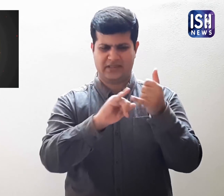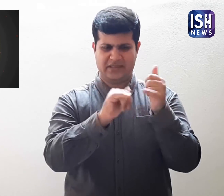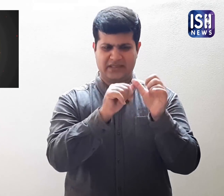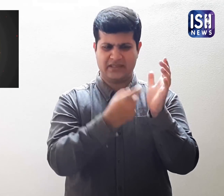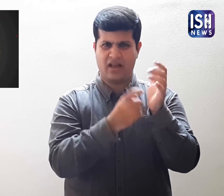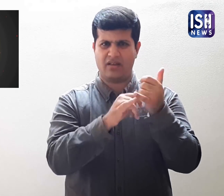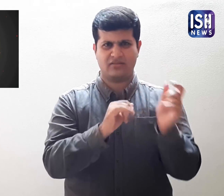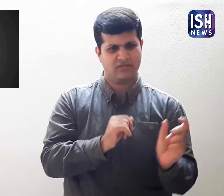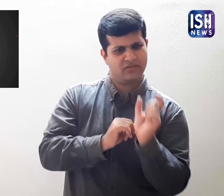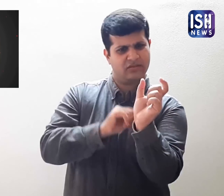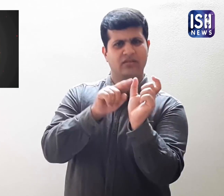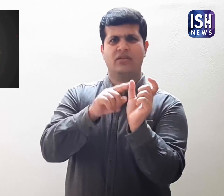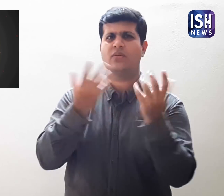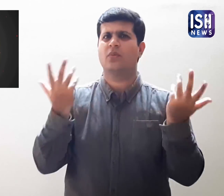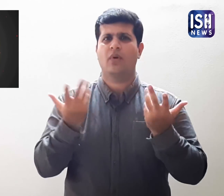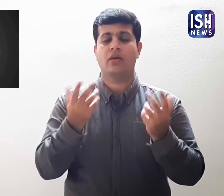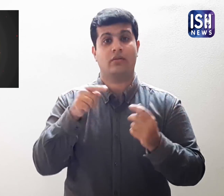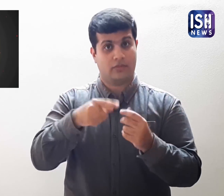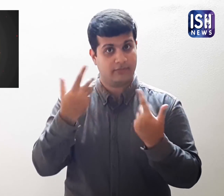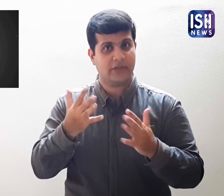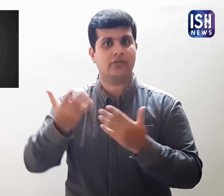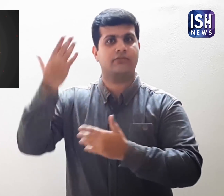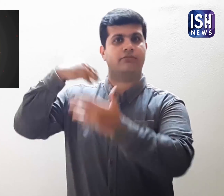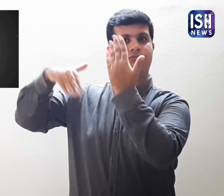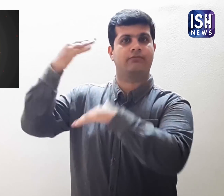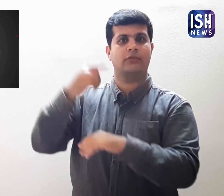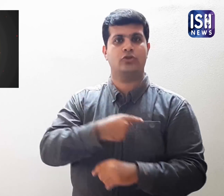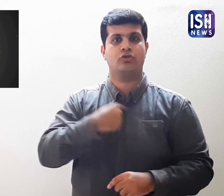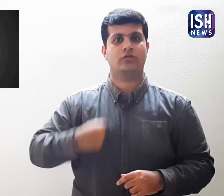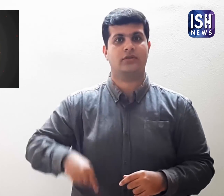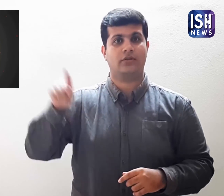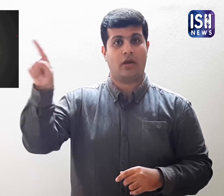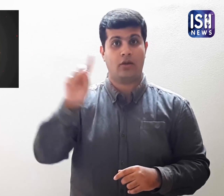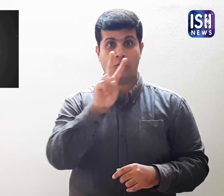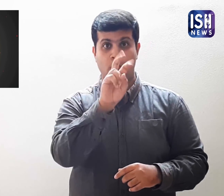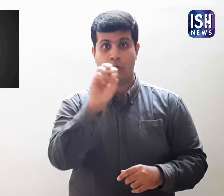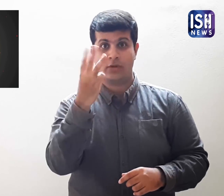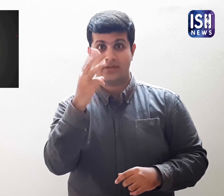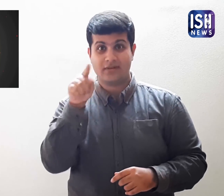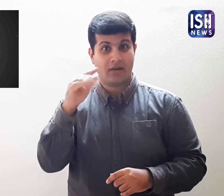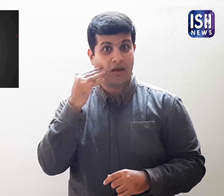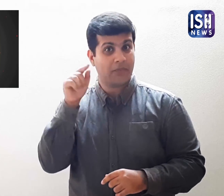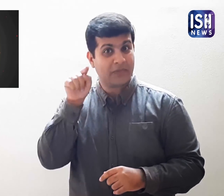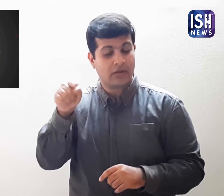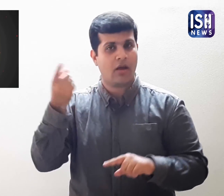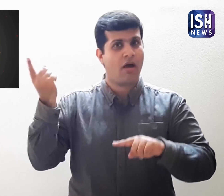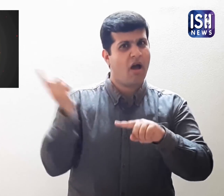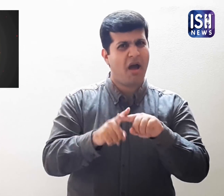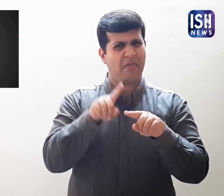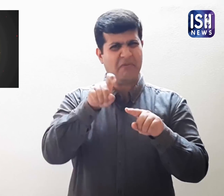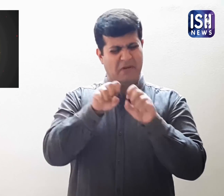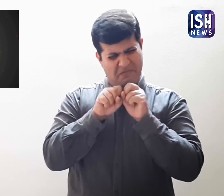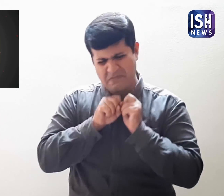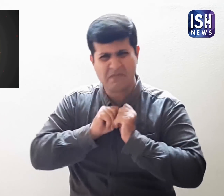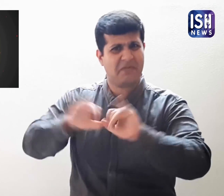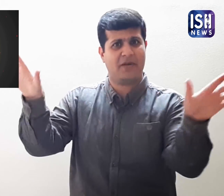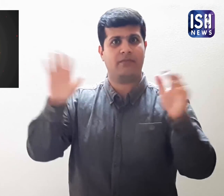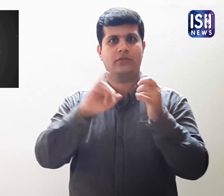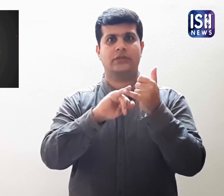The name SARS-CoV-2 was given because the genetic structure of the virus was similar to the SARS virus that spread